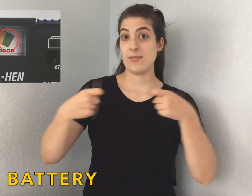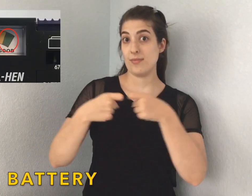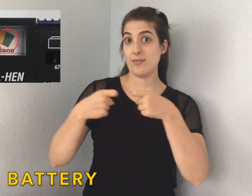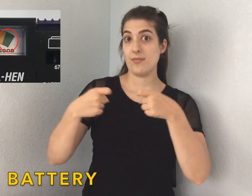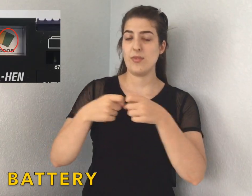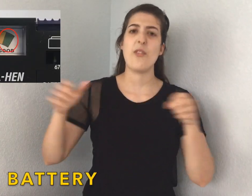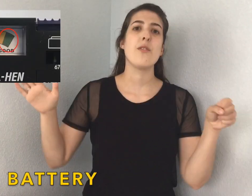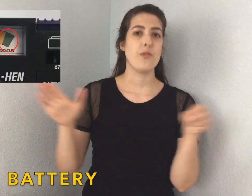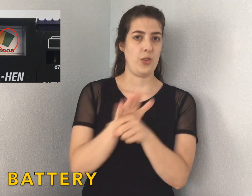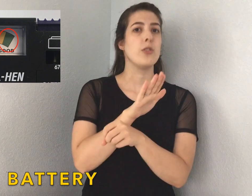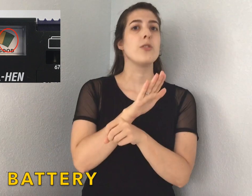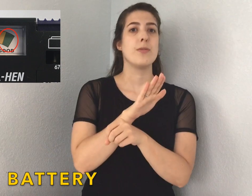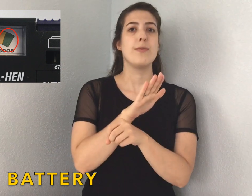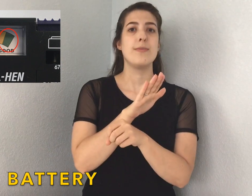Full battery.